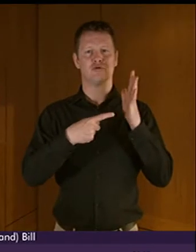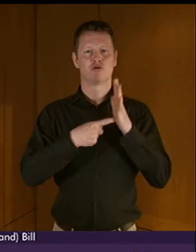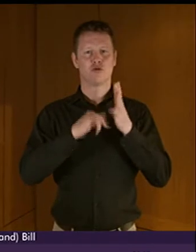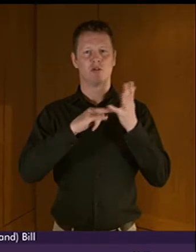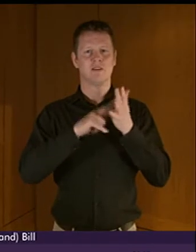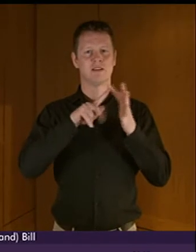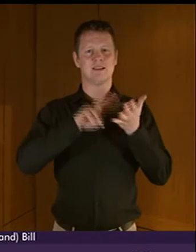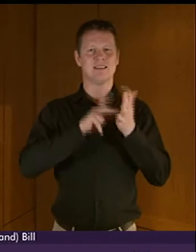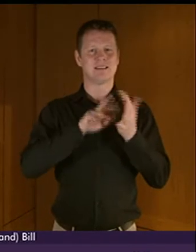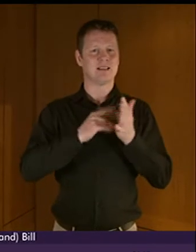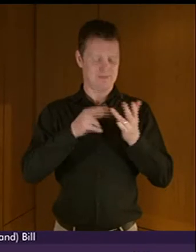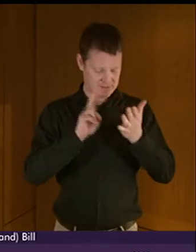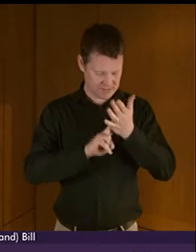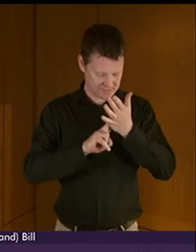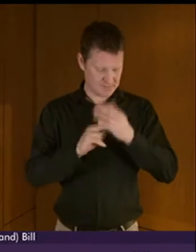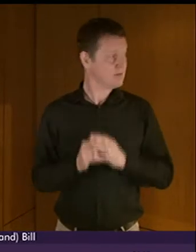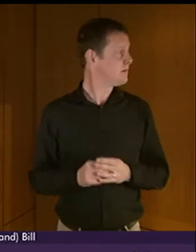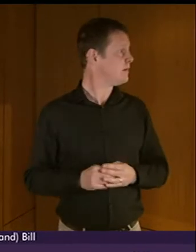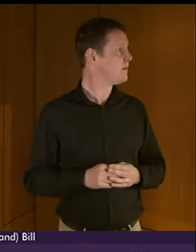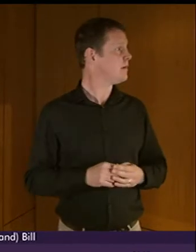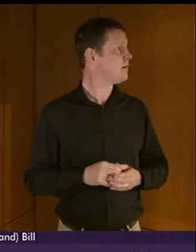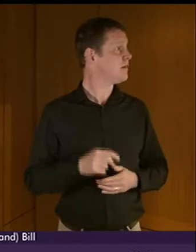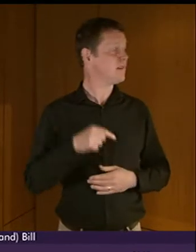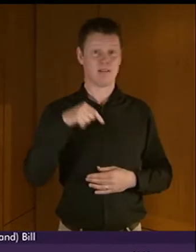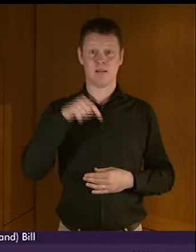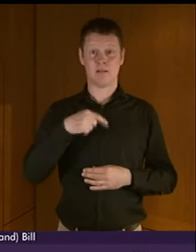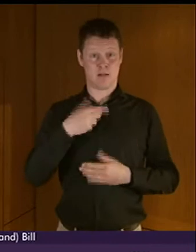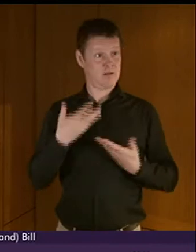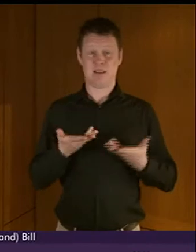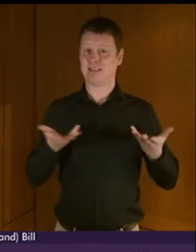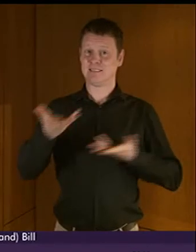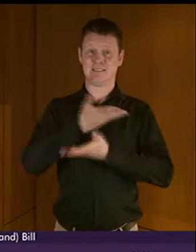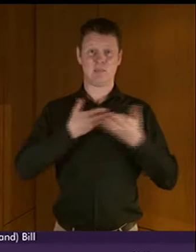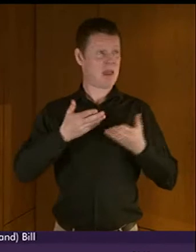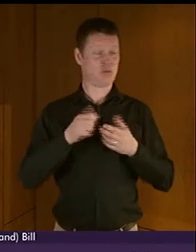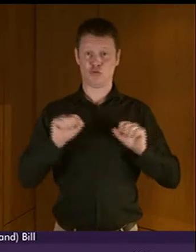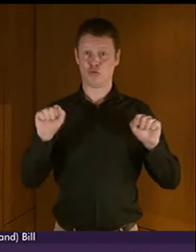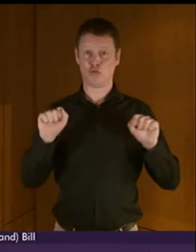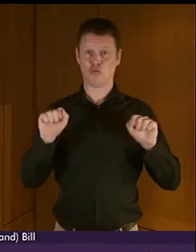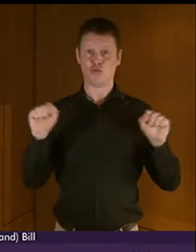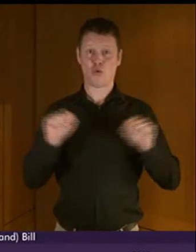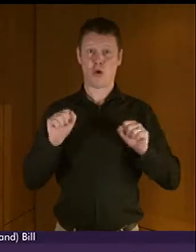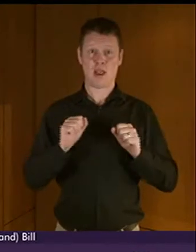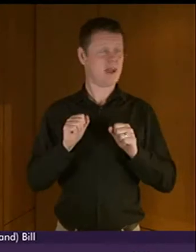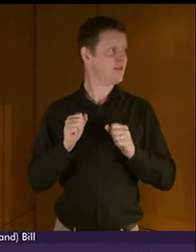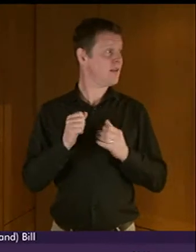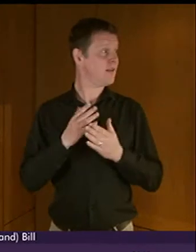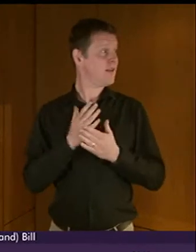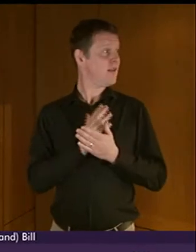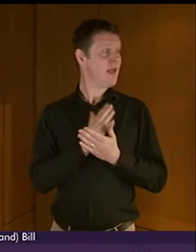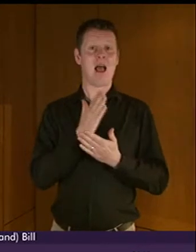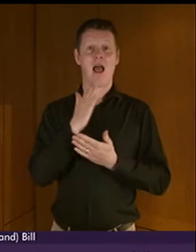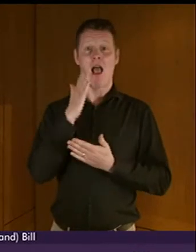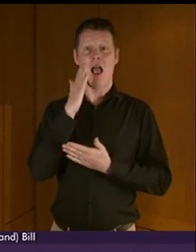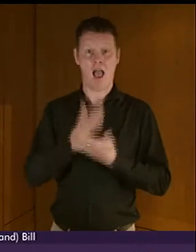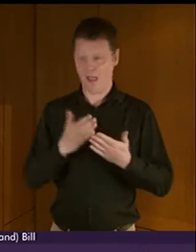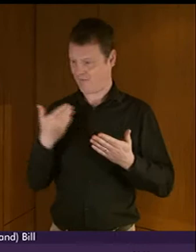This debate is less than half over, and yet I already find myself personally significantly challenged